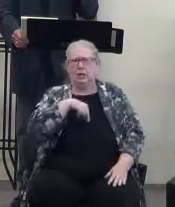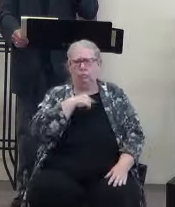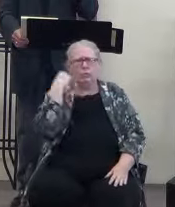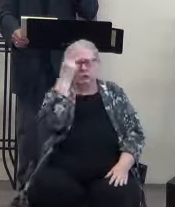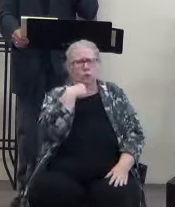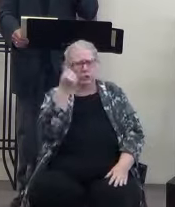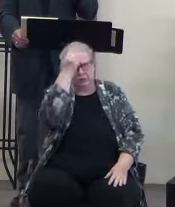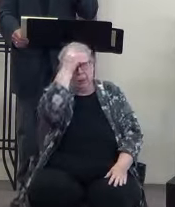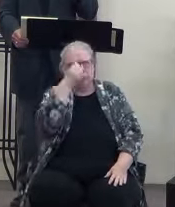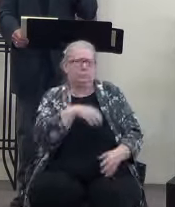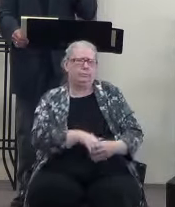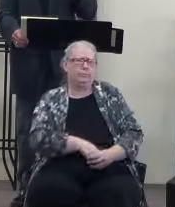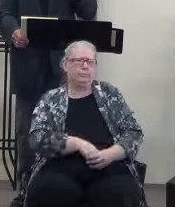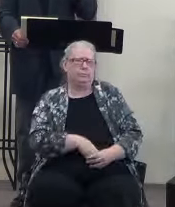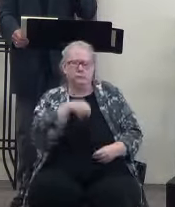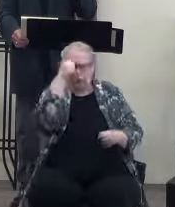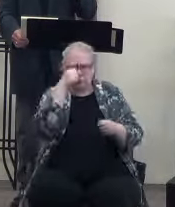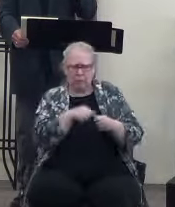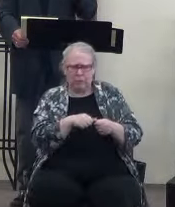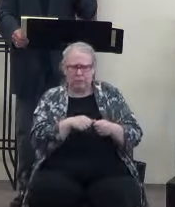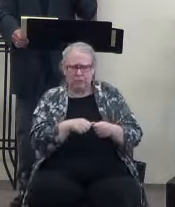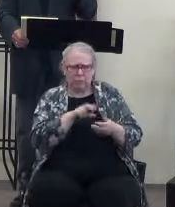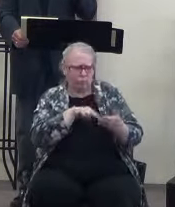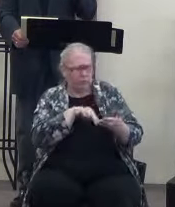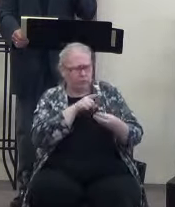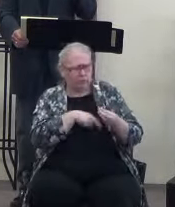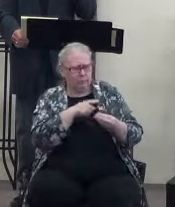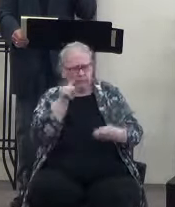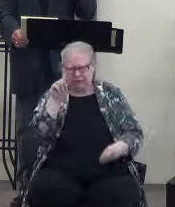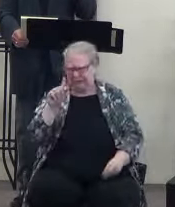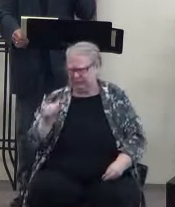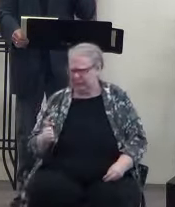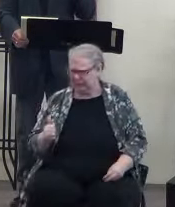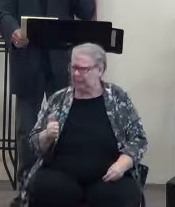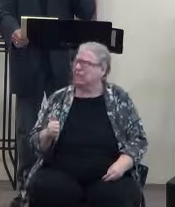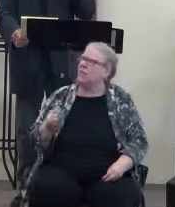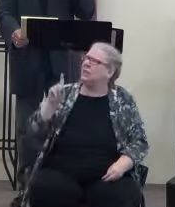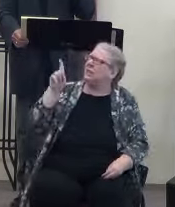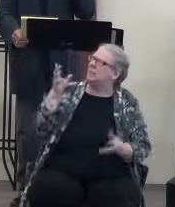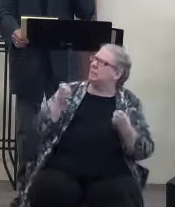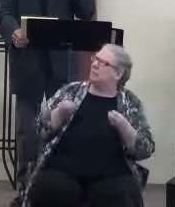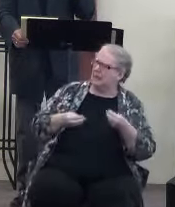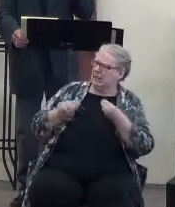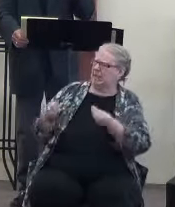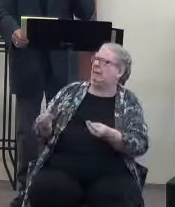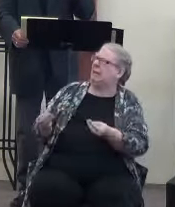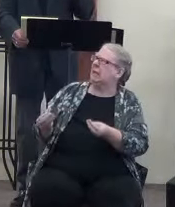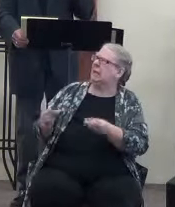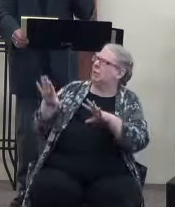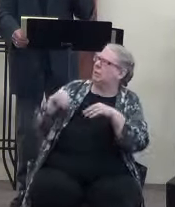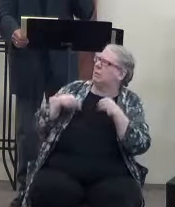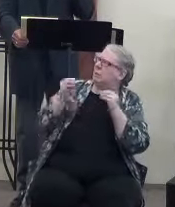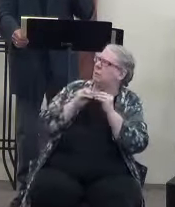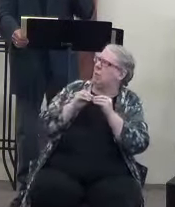And I remember reading about tithing and thinking, oh yeah, do you want me to give away so I can give more and get blessed? Yeah, that's what I